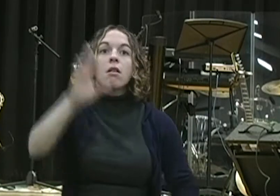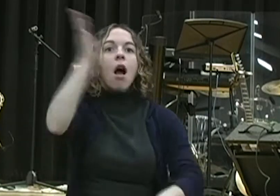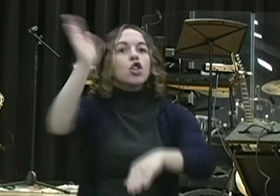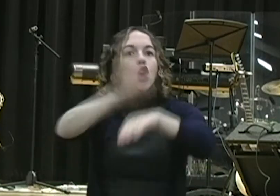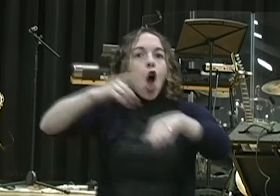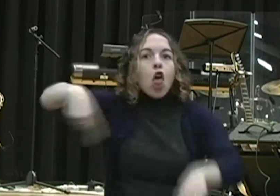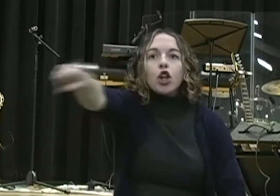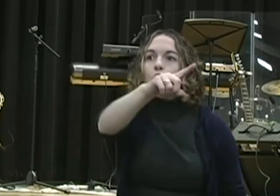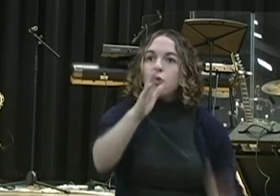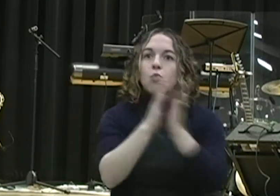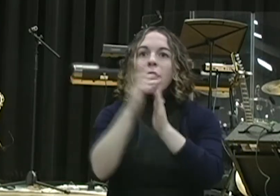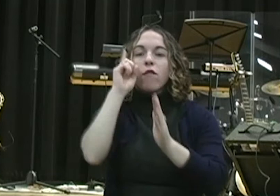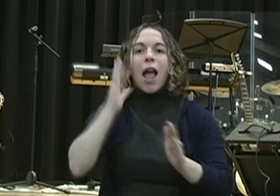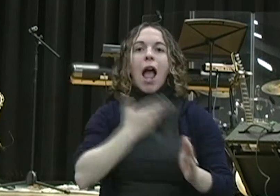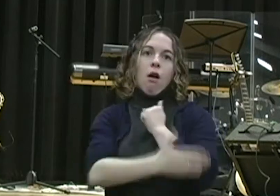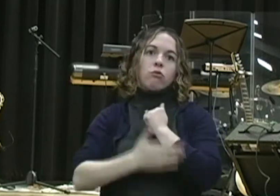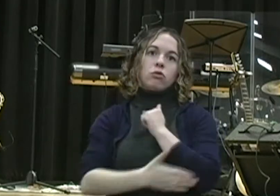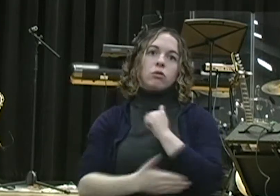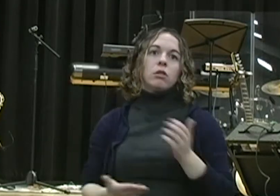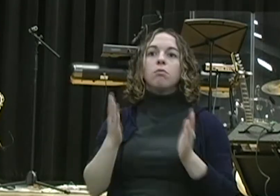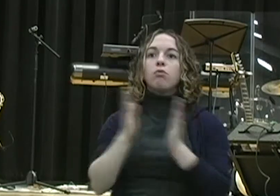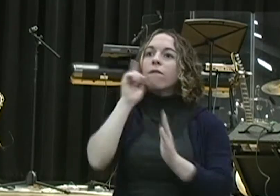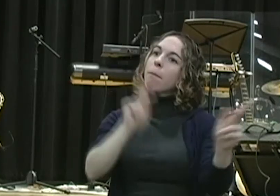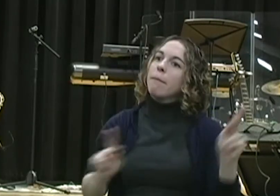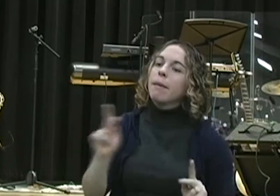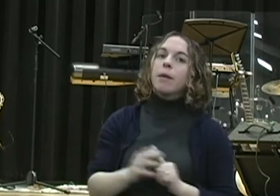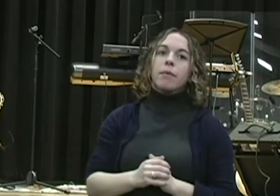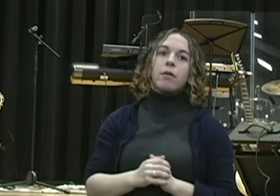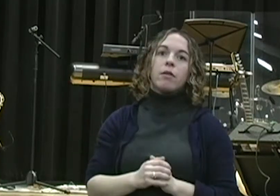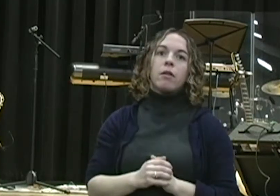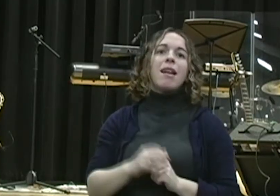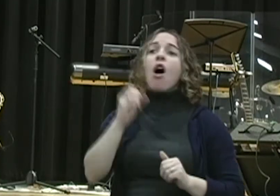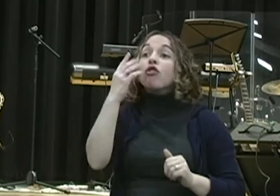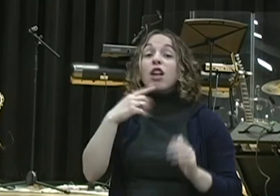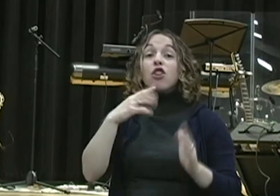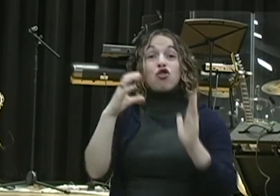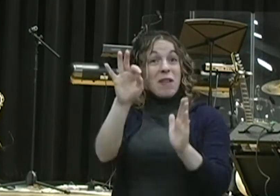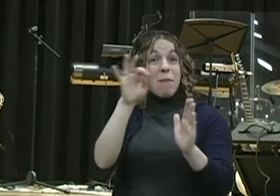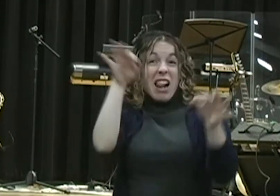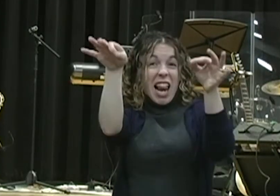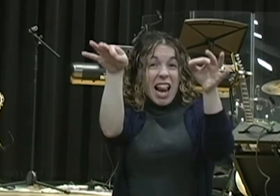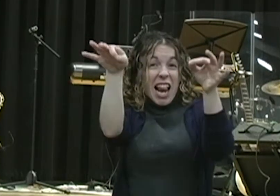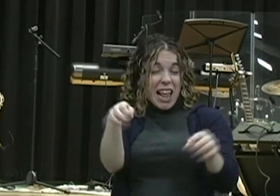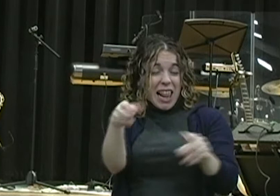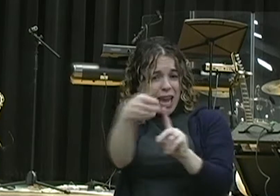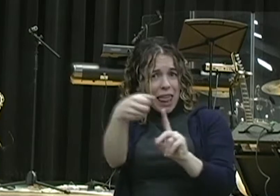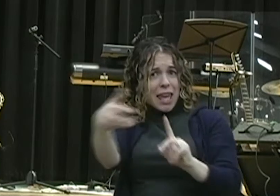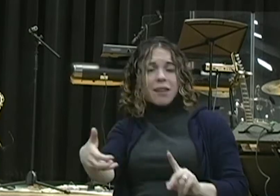nation. And I'm not going to have time to really go into chapter 9, but I would encourage you to read chapter 9 and also chapter 10. And see